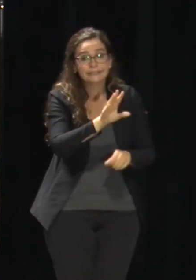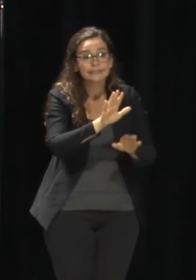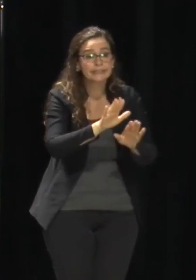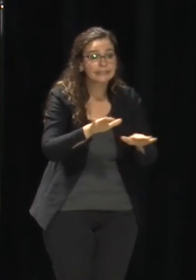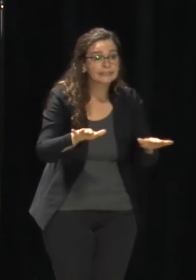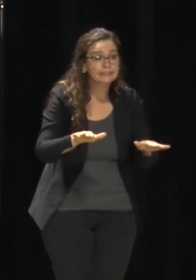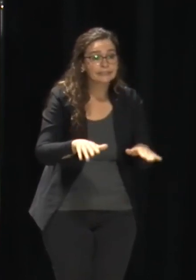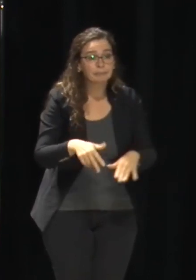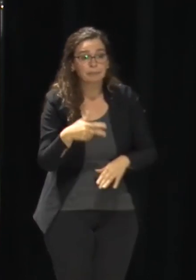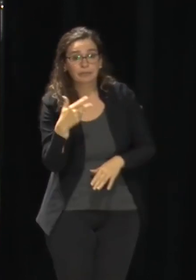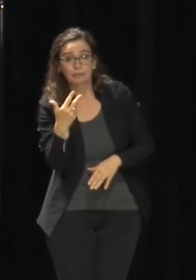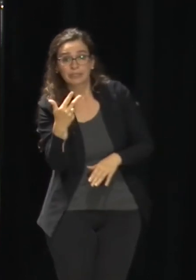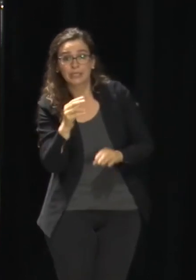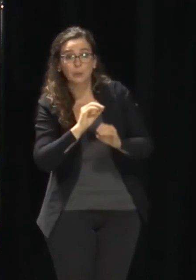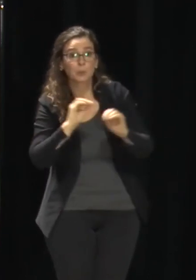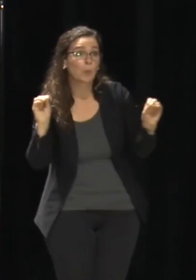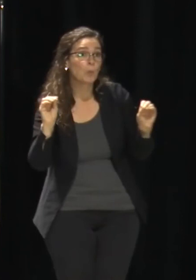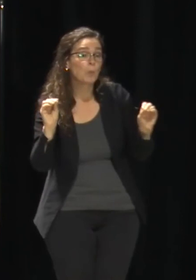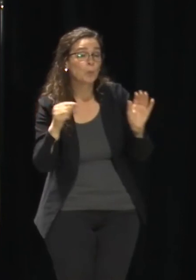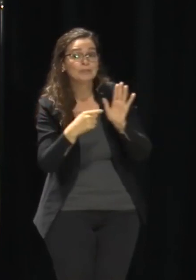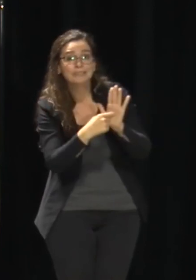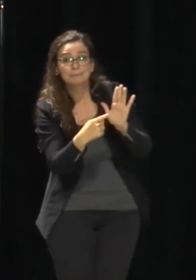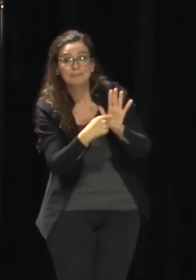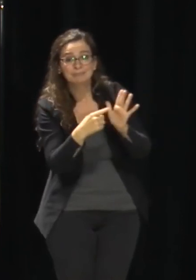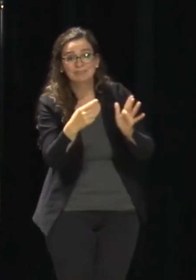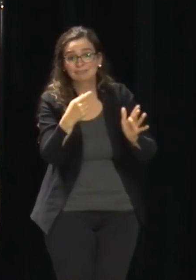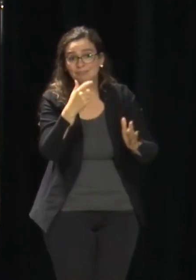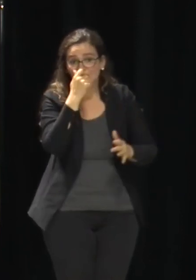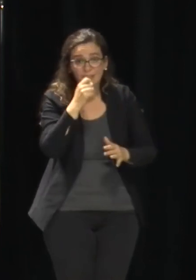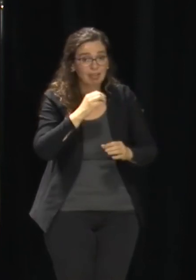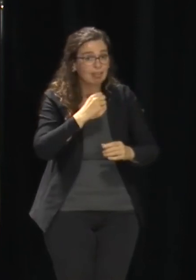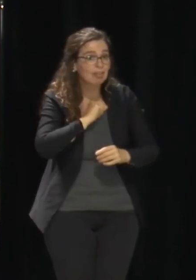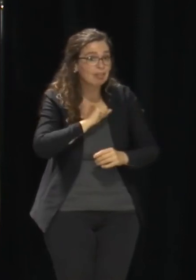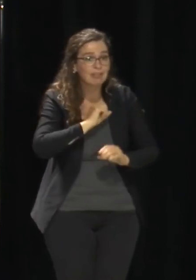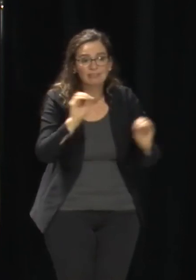else and got tested for covid and they came back asymptomatic.